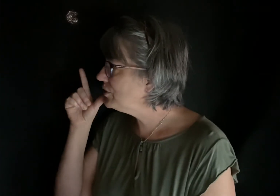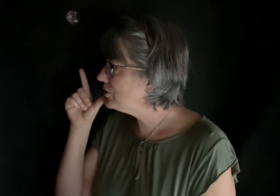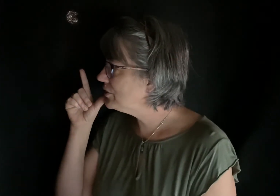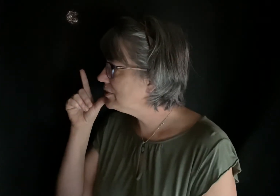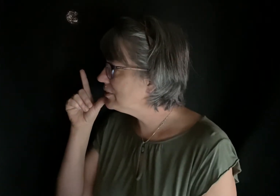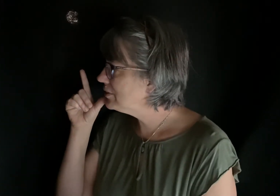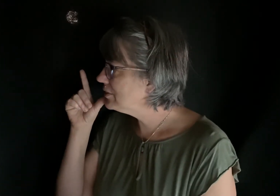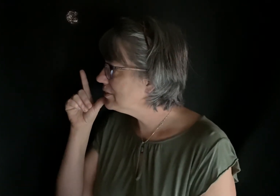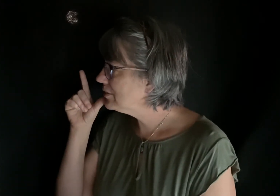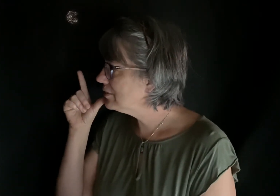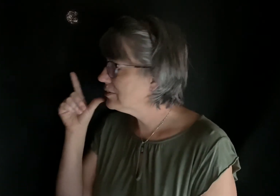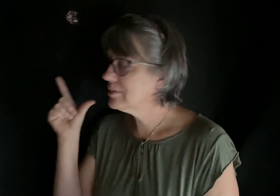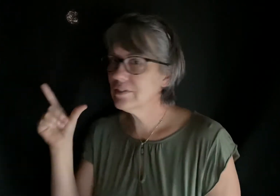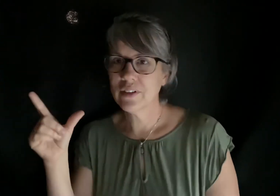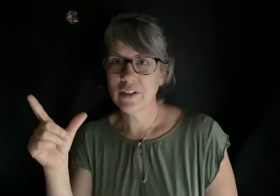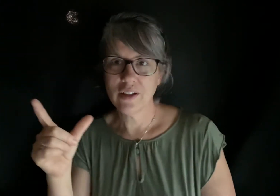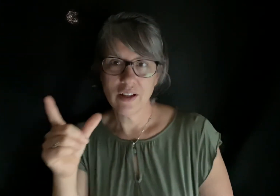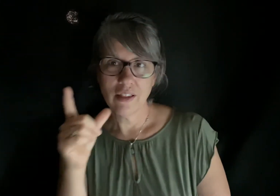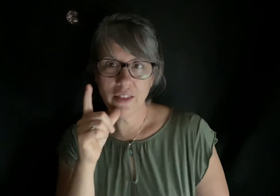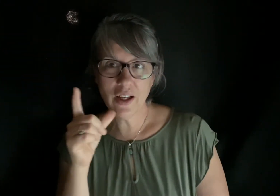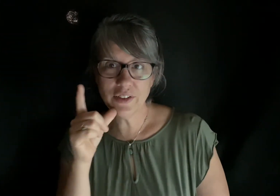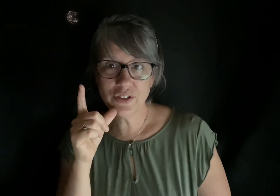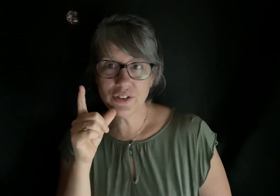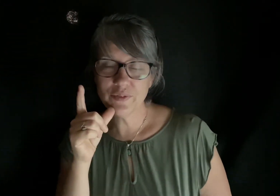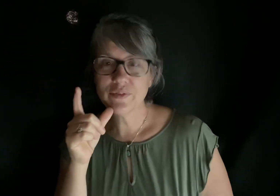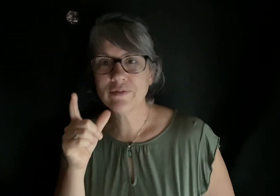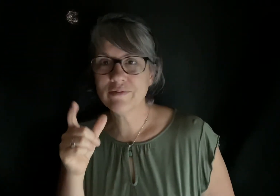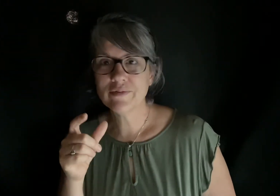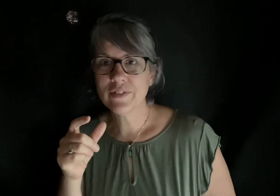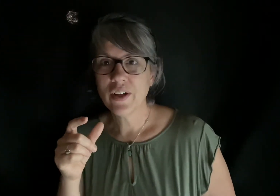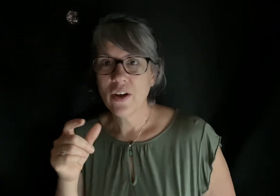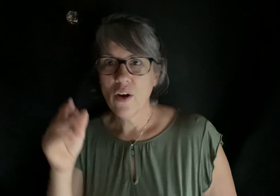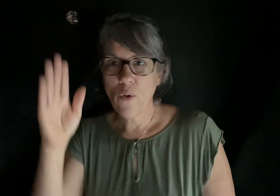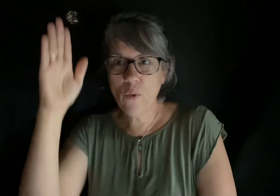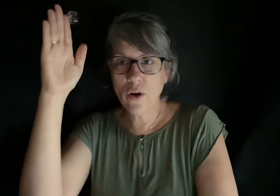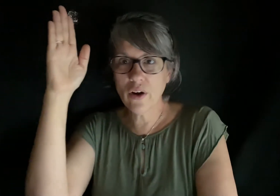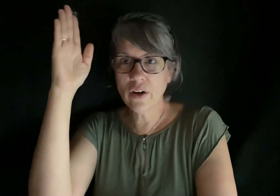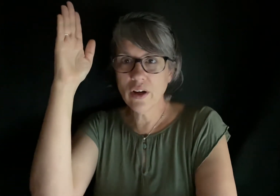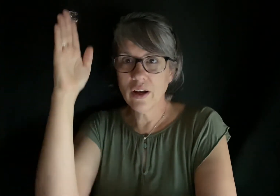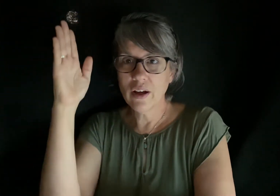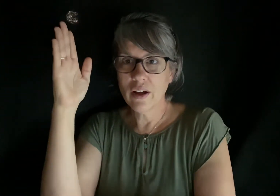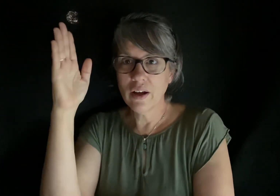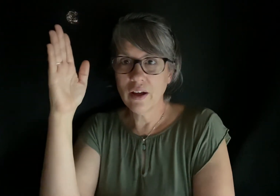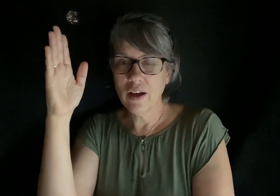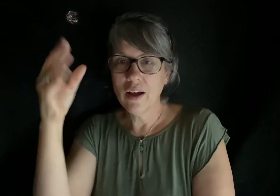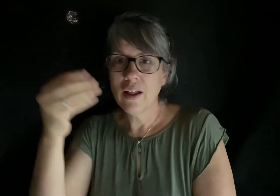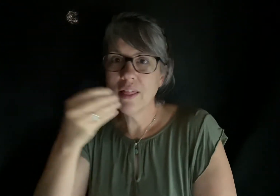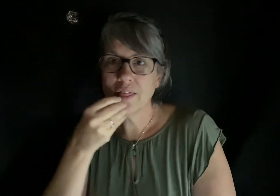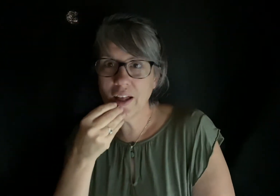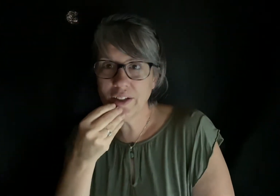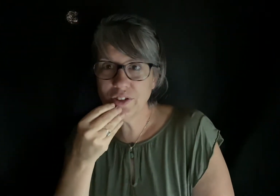lunch, or lunch,